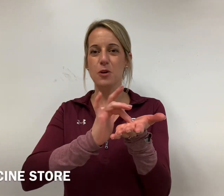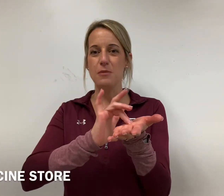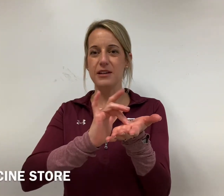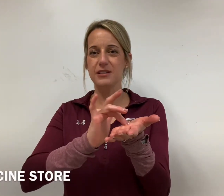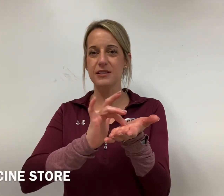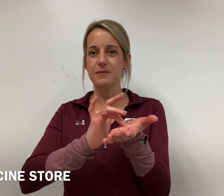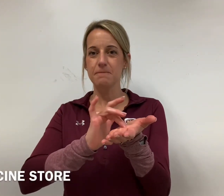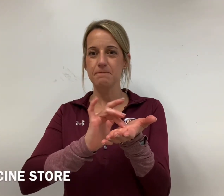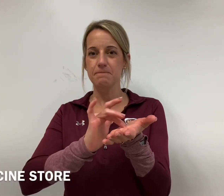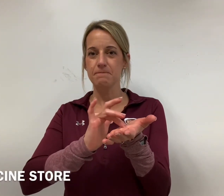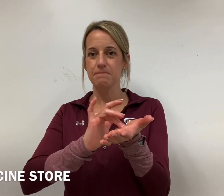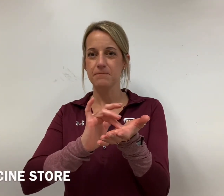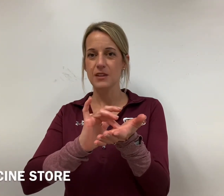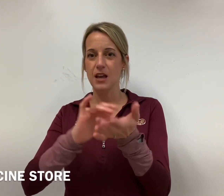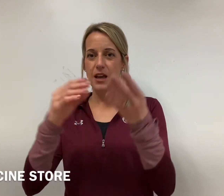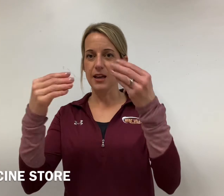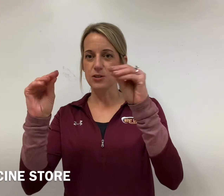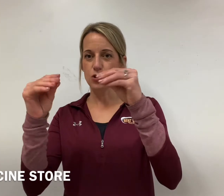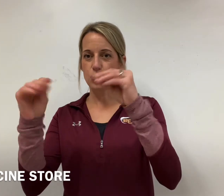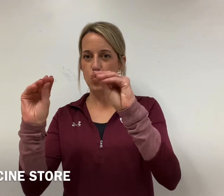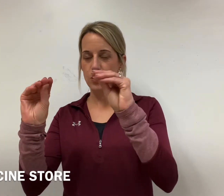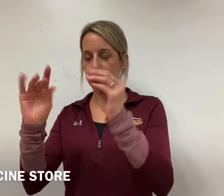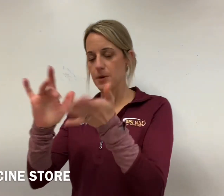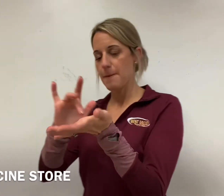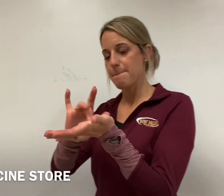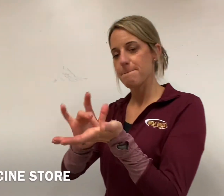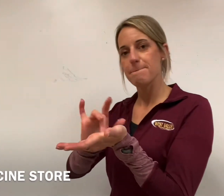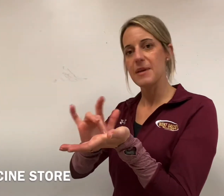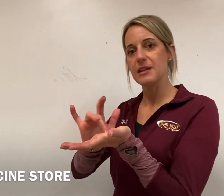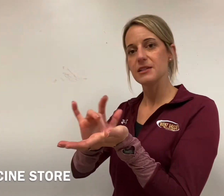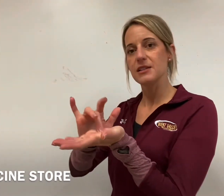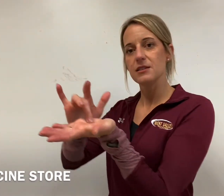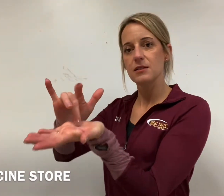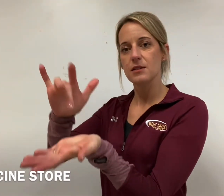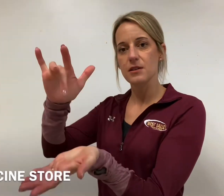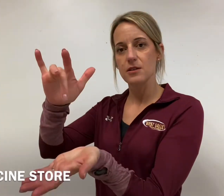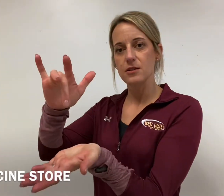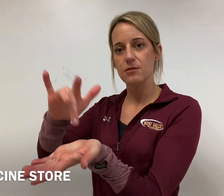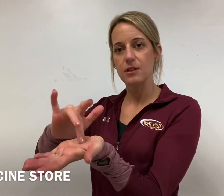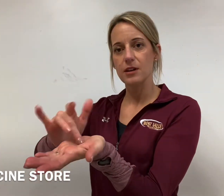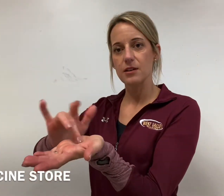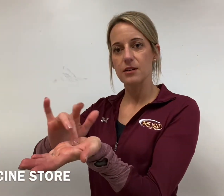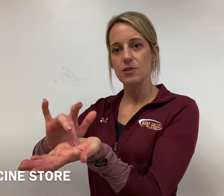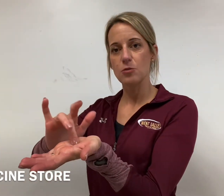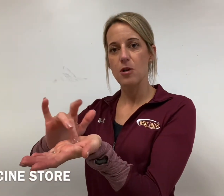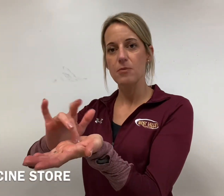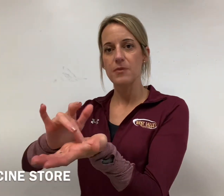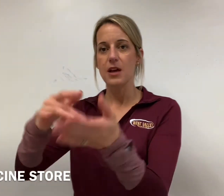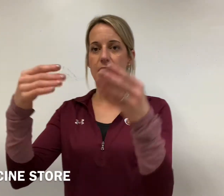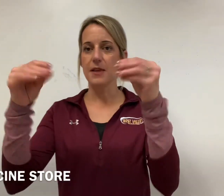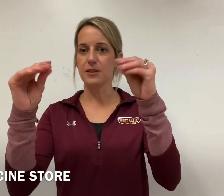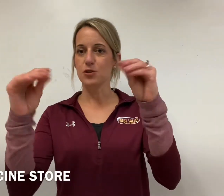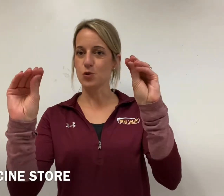medicine and store medicine right on your palm and then store